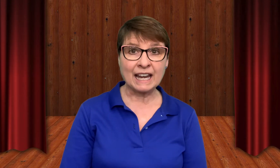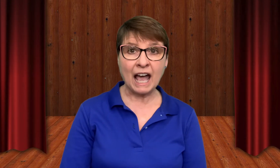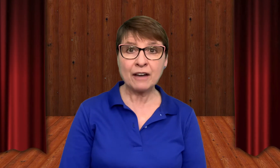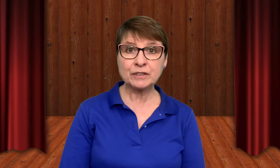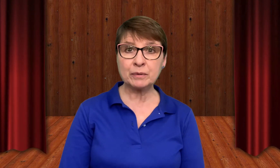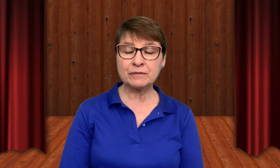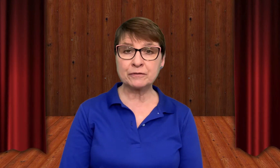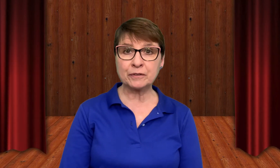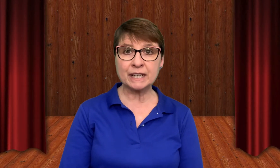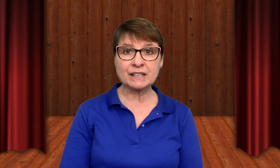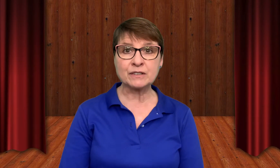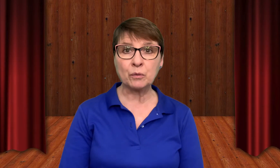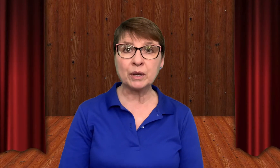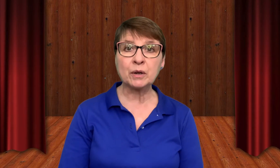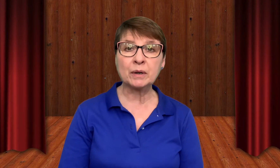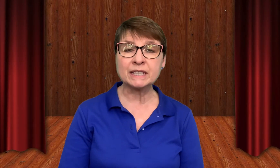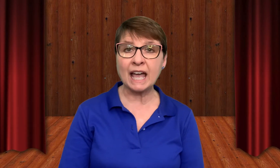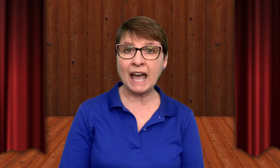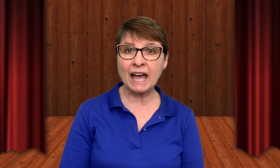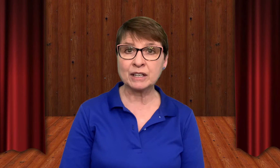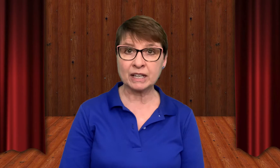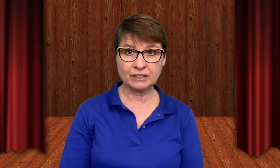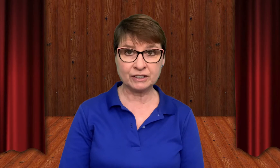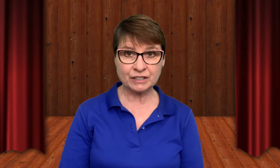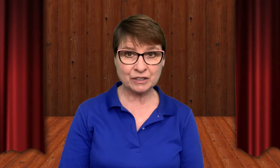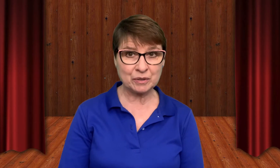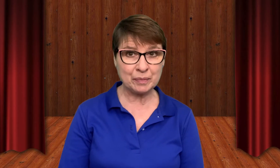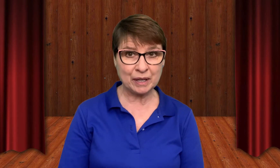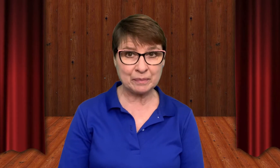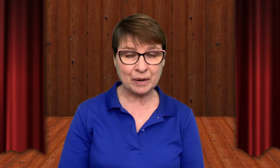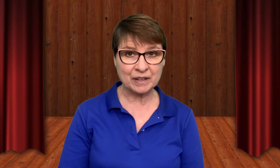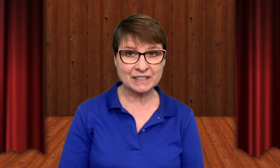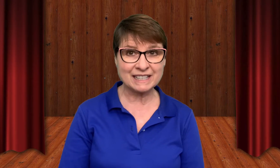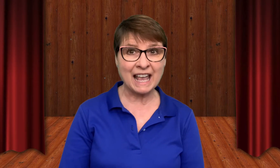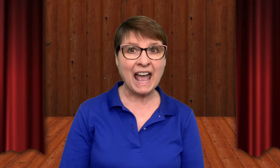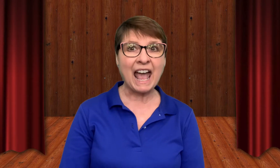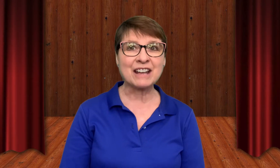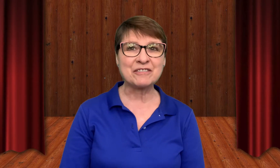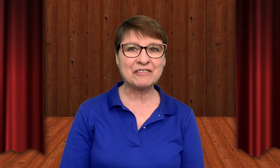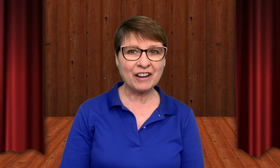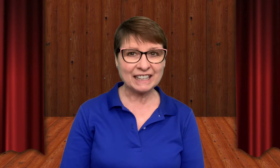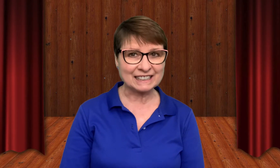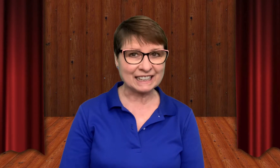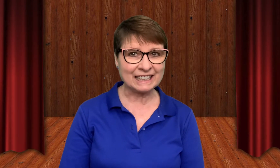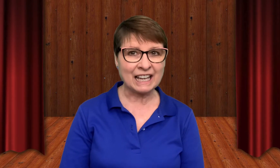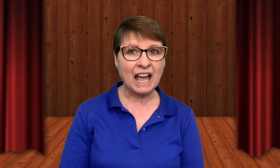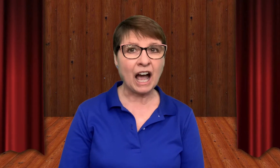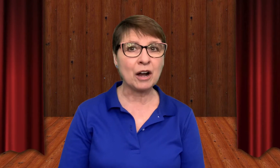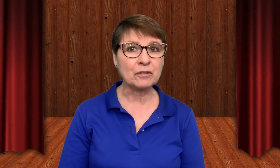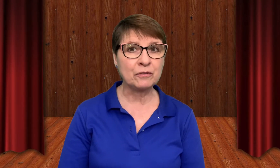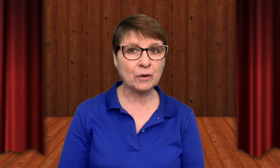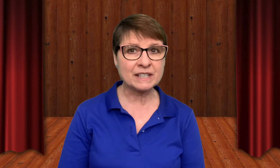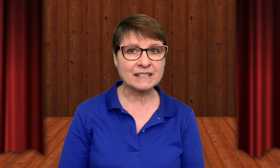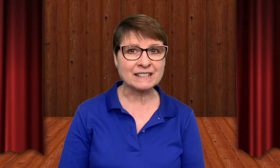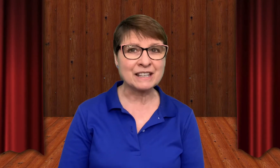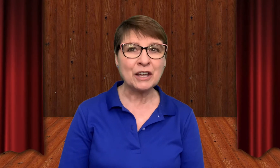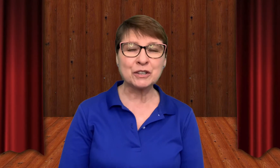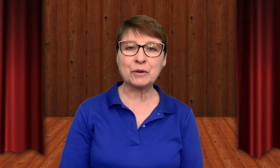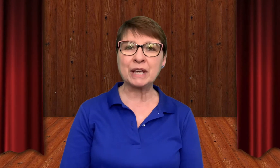after we freeze we are going to add additional body parts and finally our voices to create